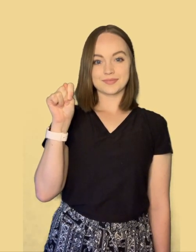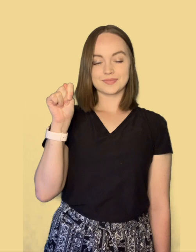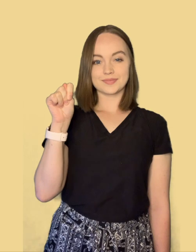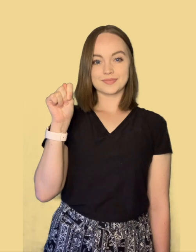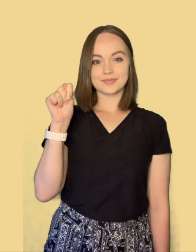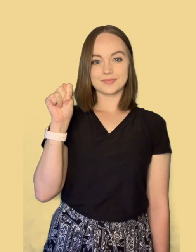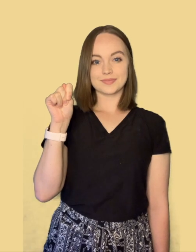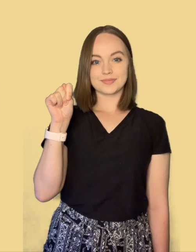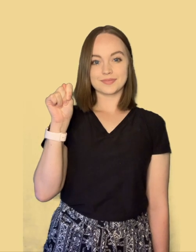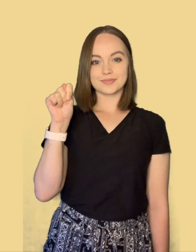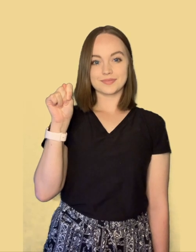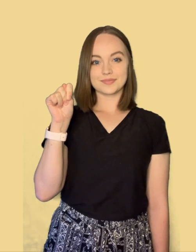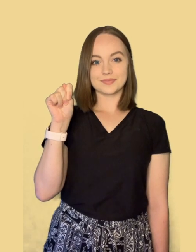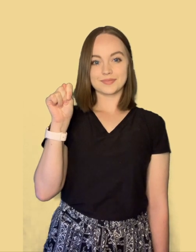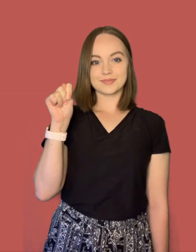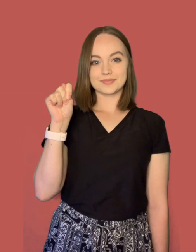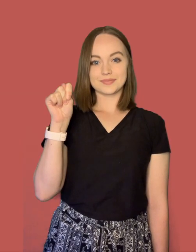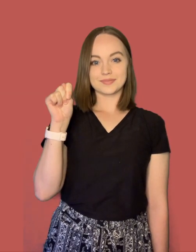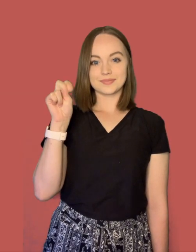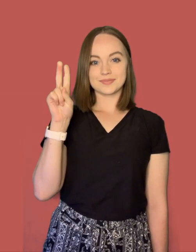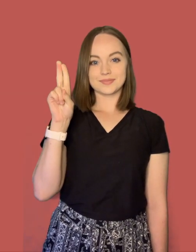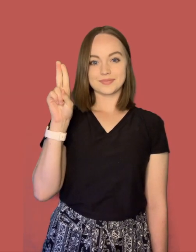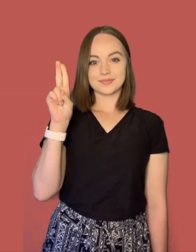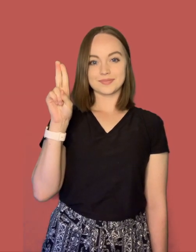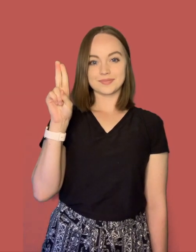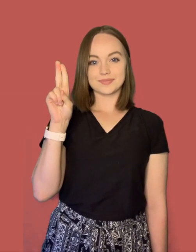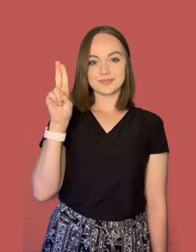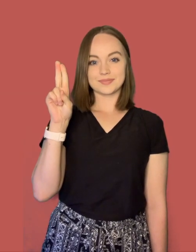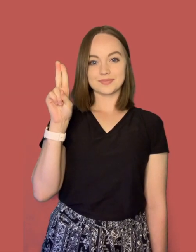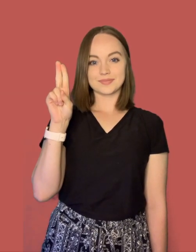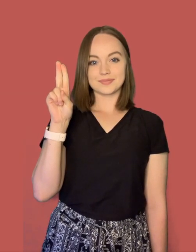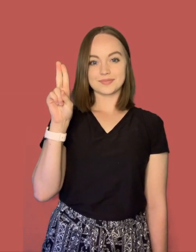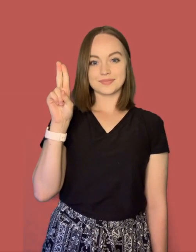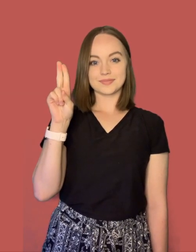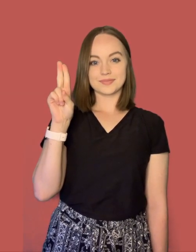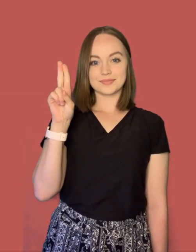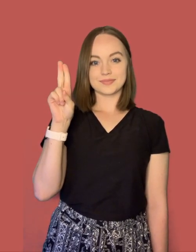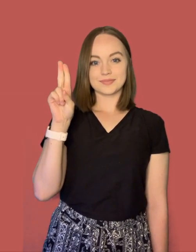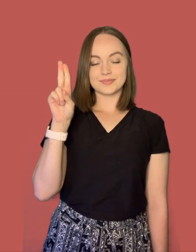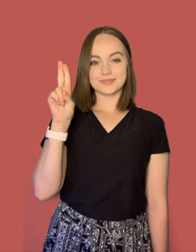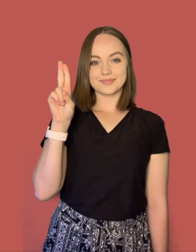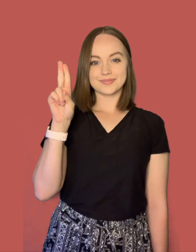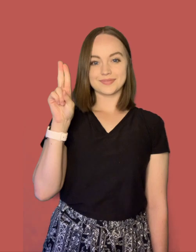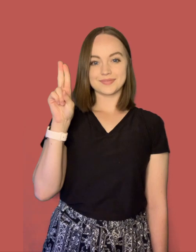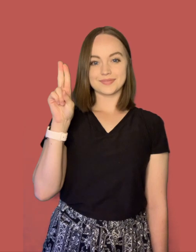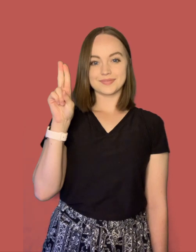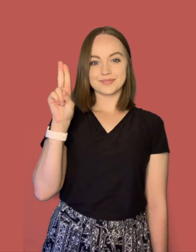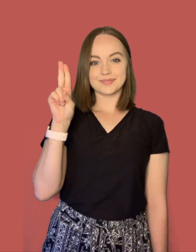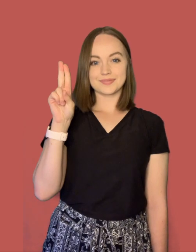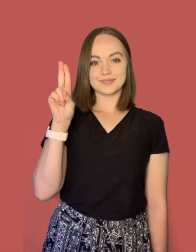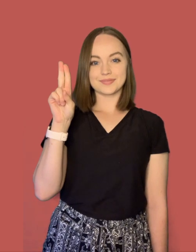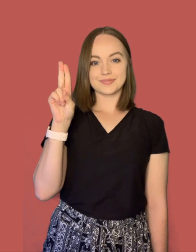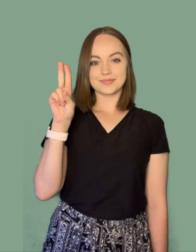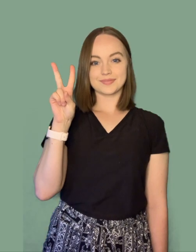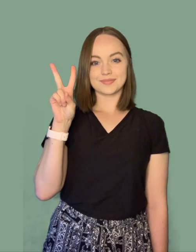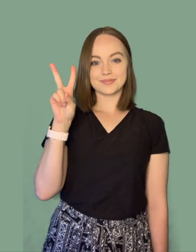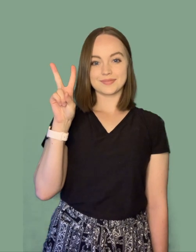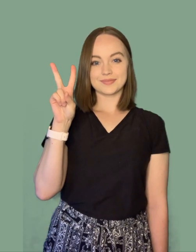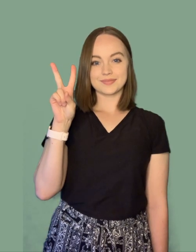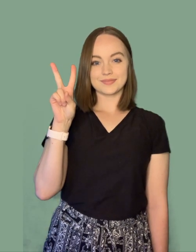T T U U U V V